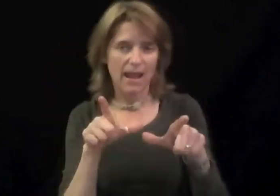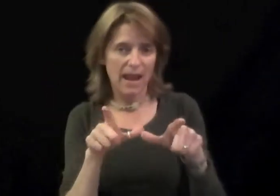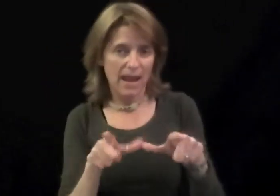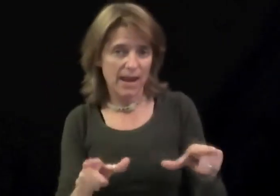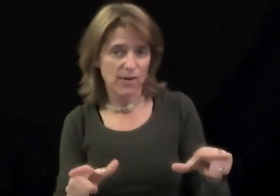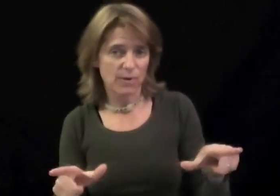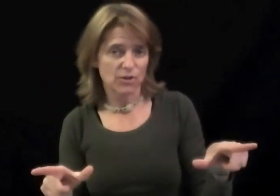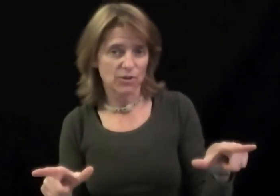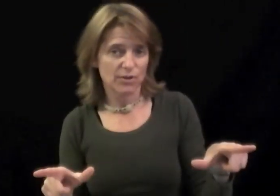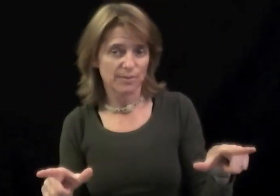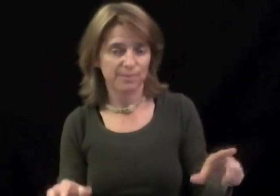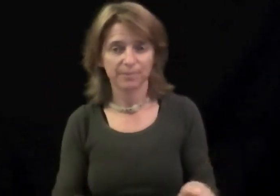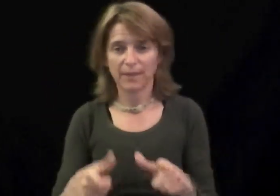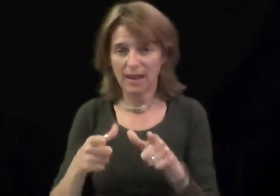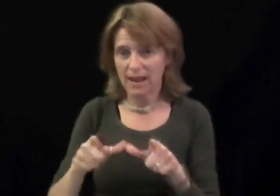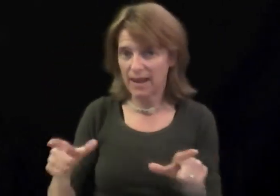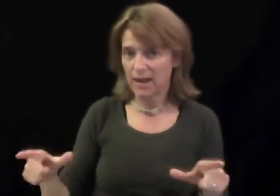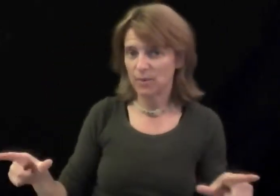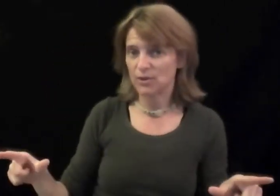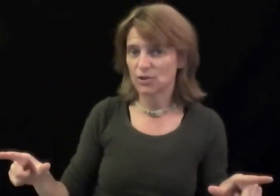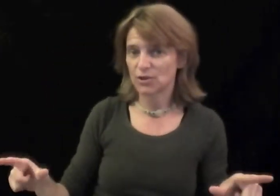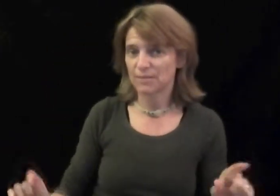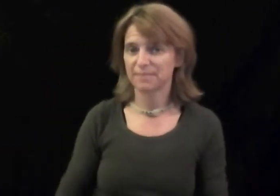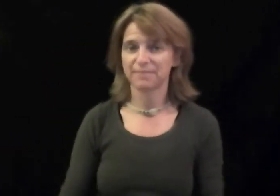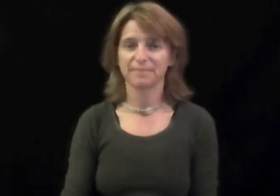Language. Language. Language.